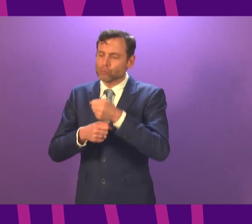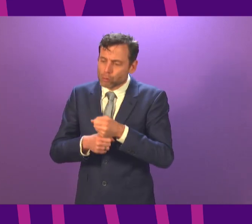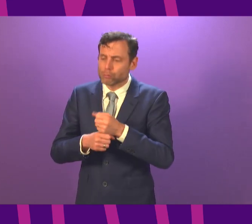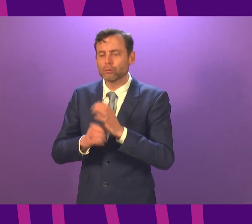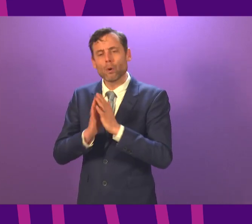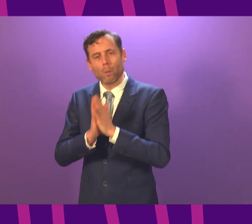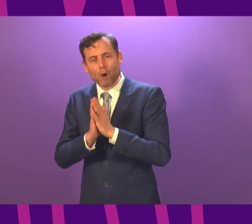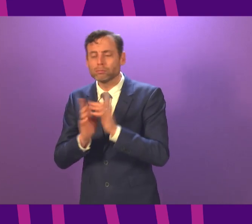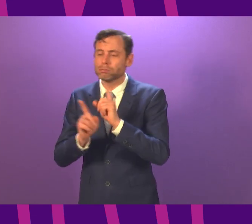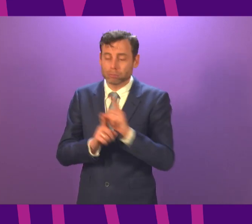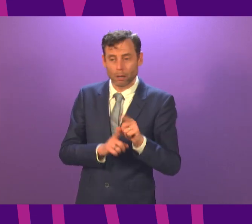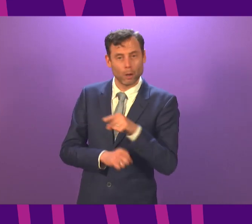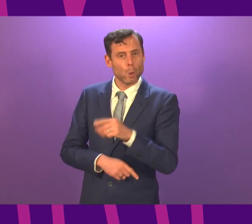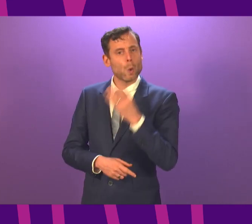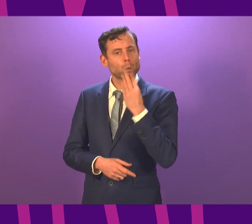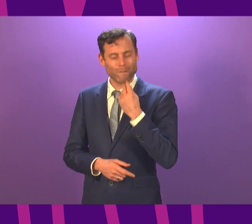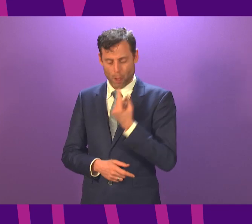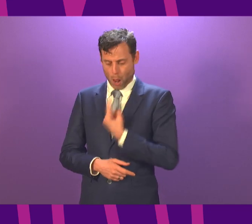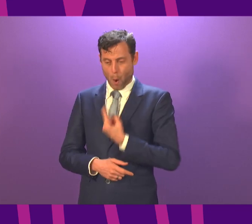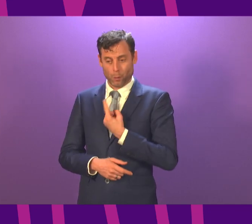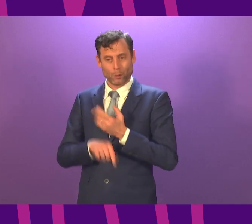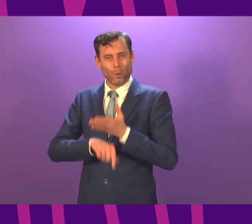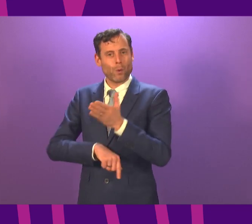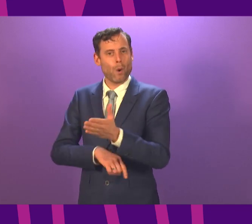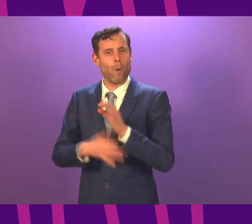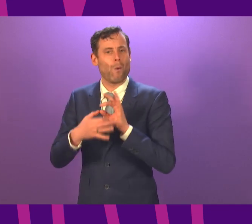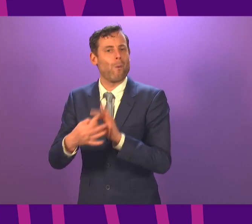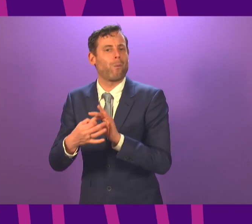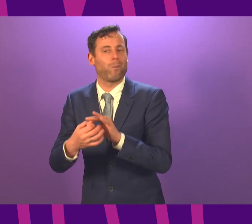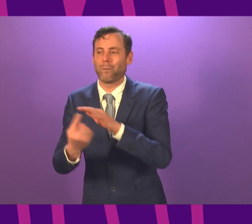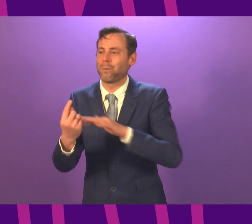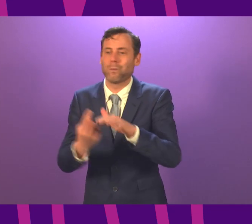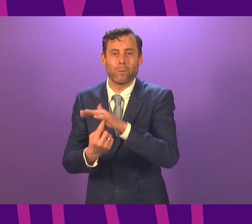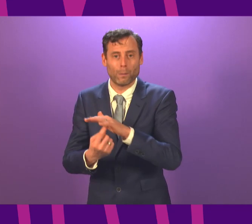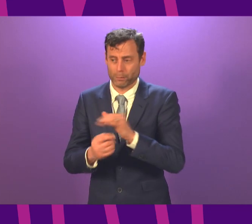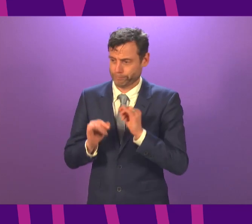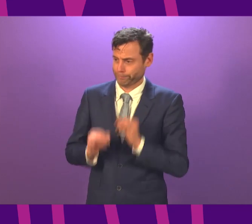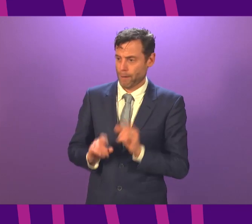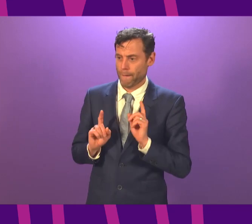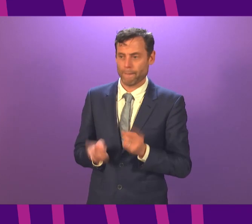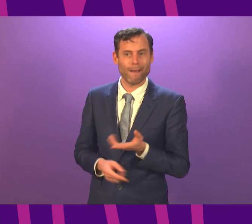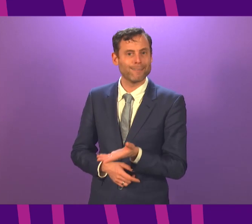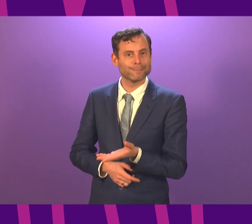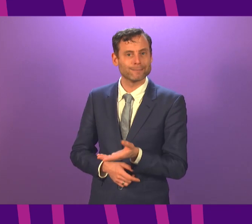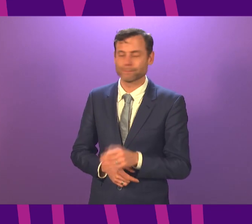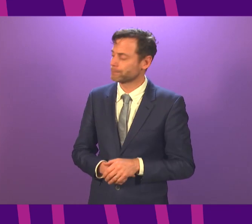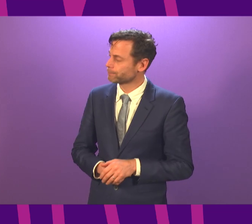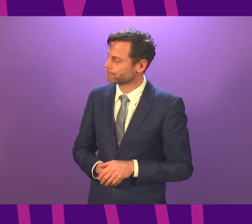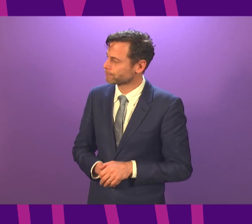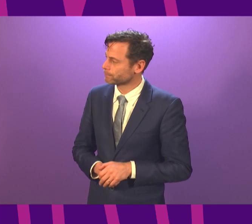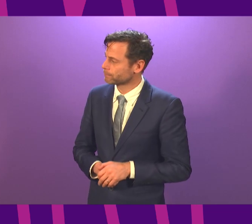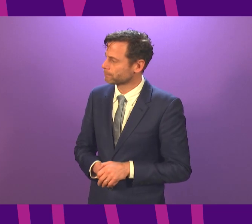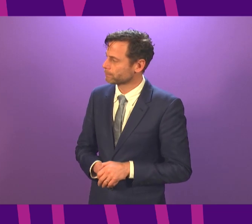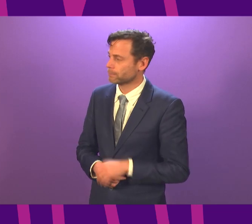single people in that situation. Can the First Minister say anything to them? Mr Minister. I can say